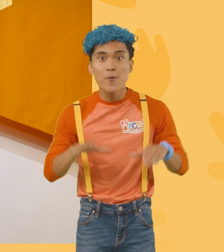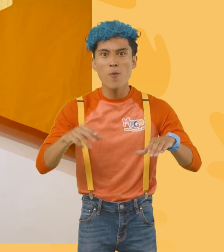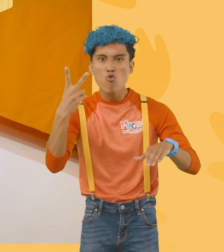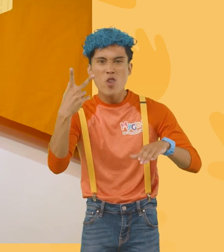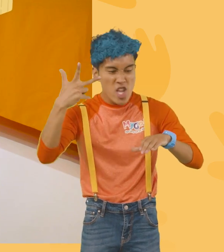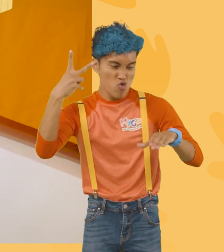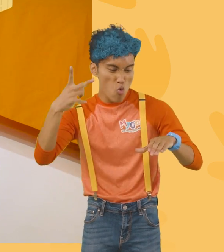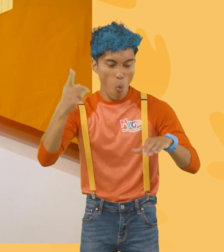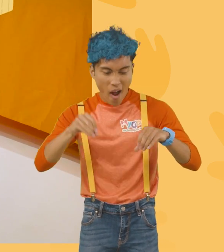two, one.